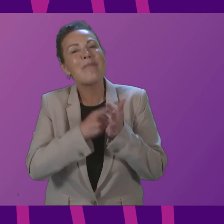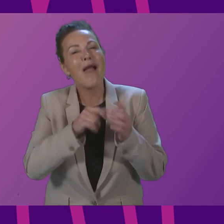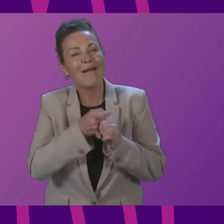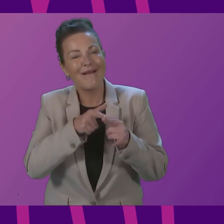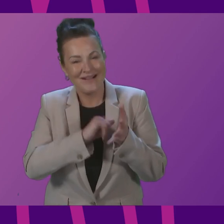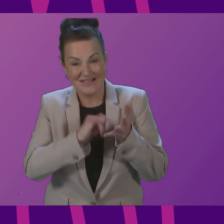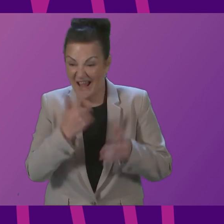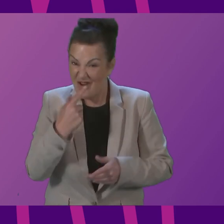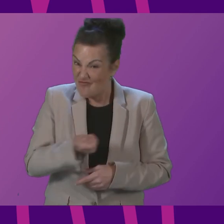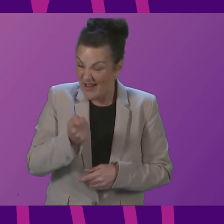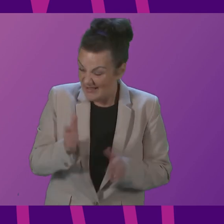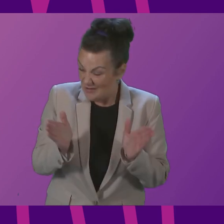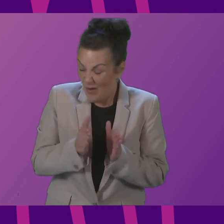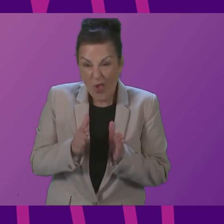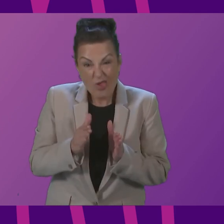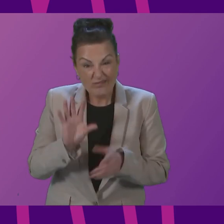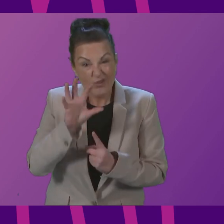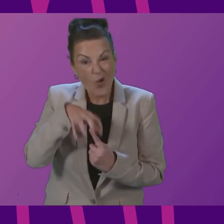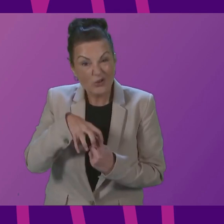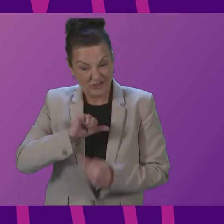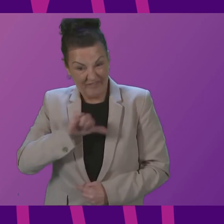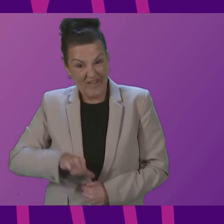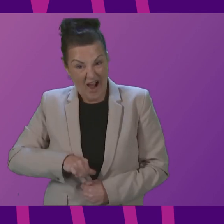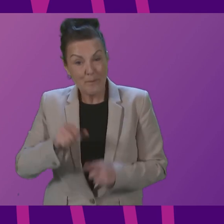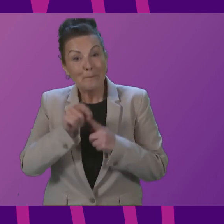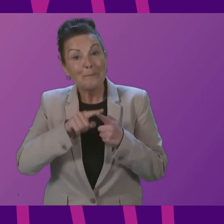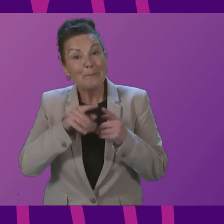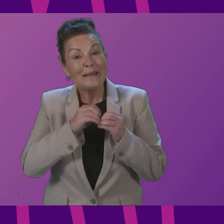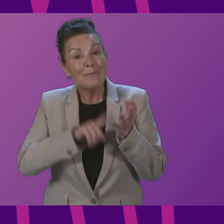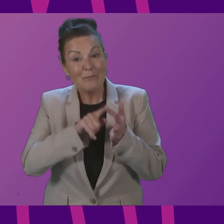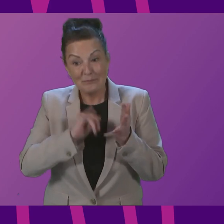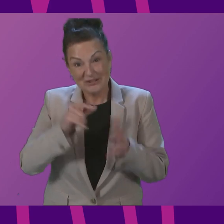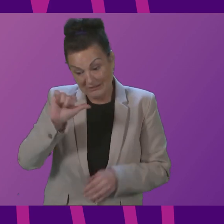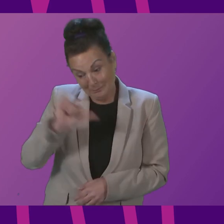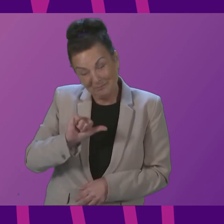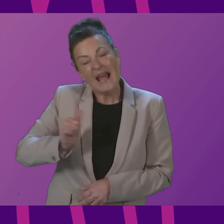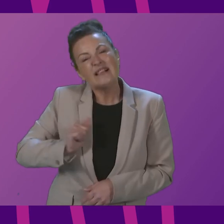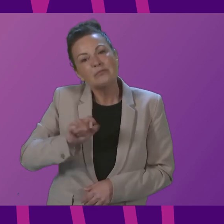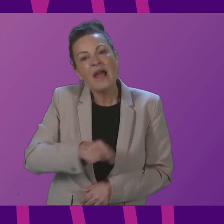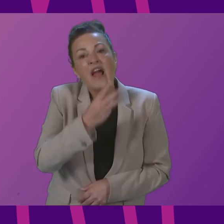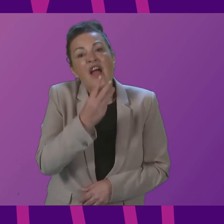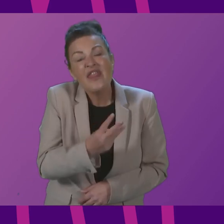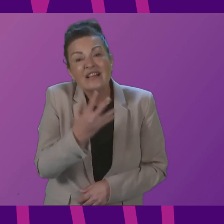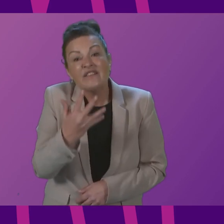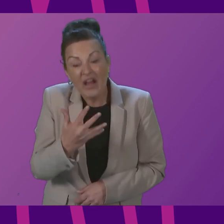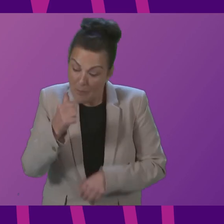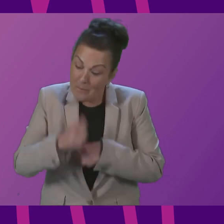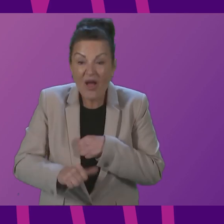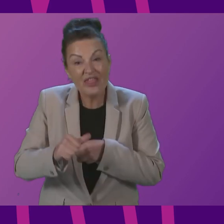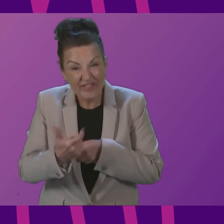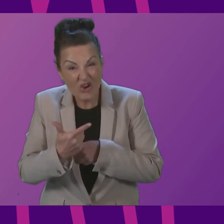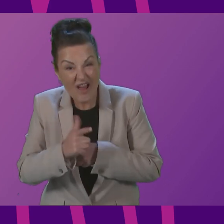on a farm in Peebles his predicted electricity bills were £35 per month he's actually being billed £1,500 a month